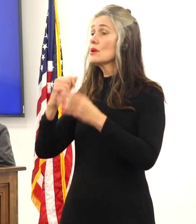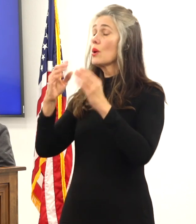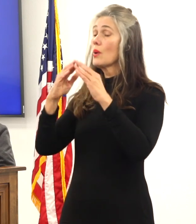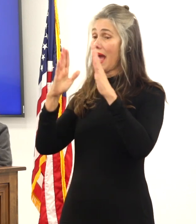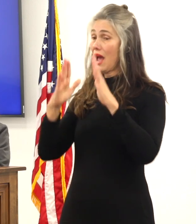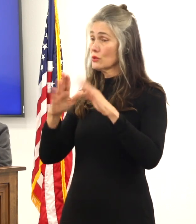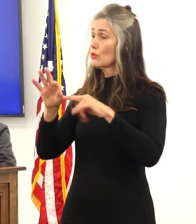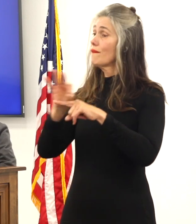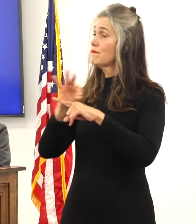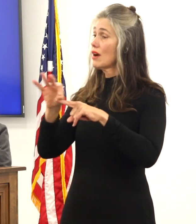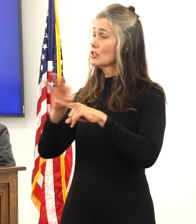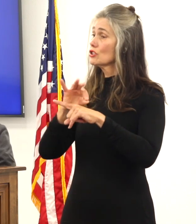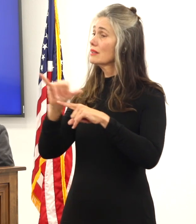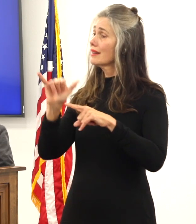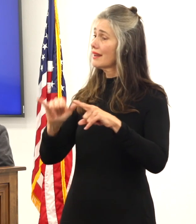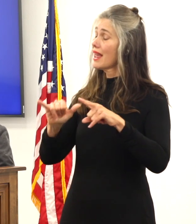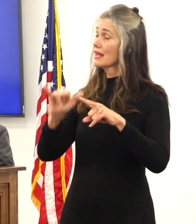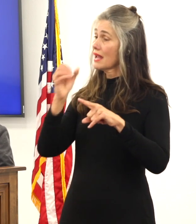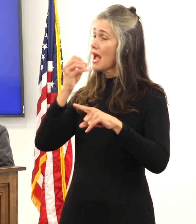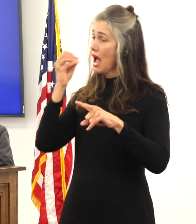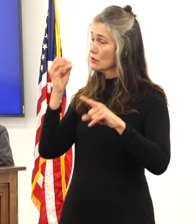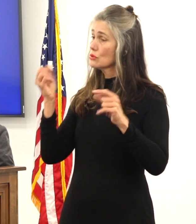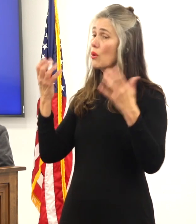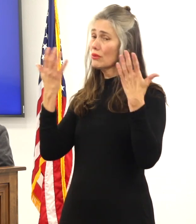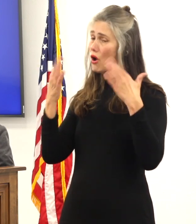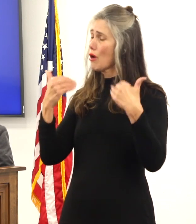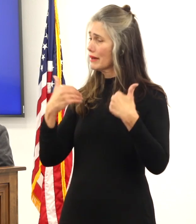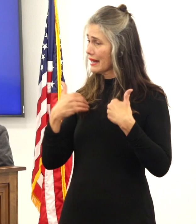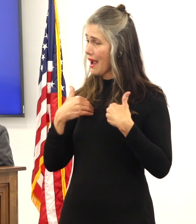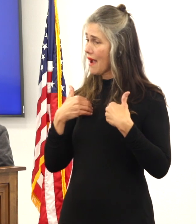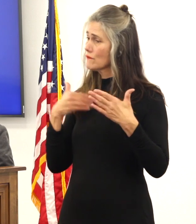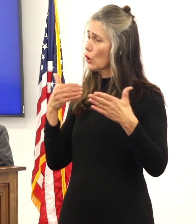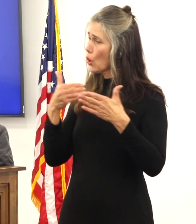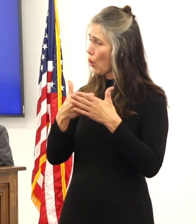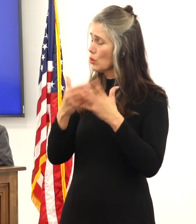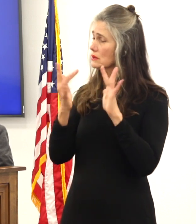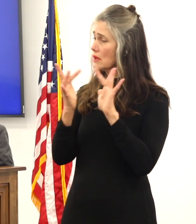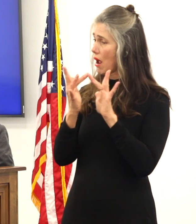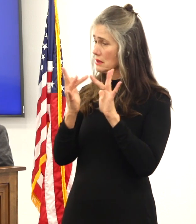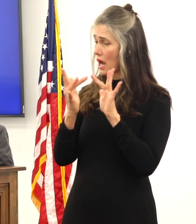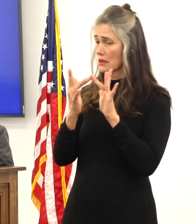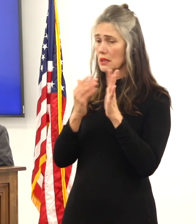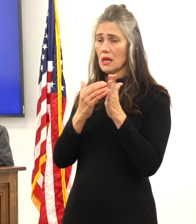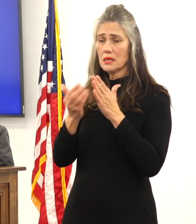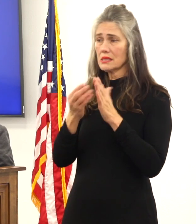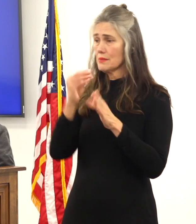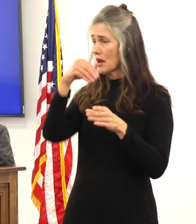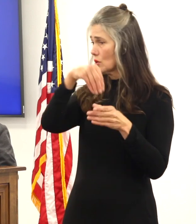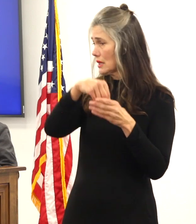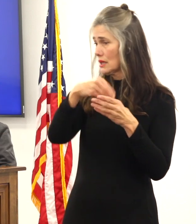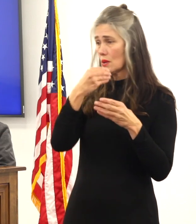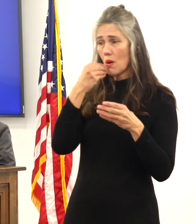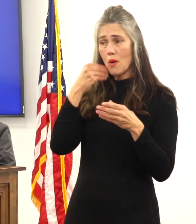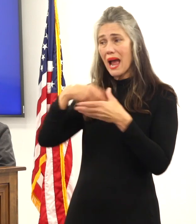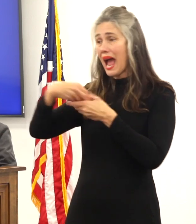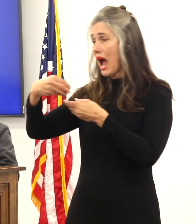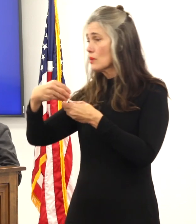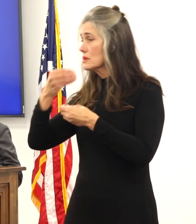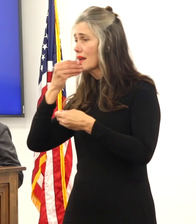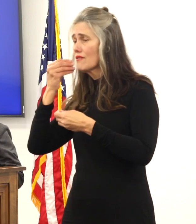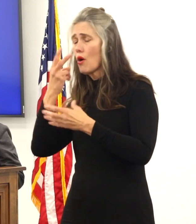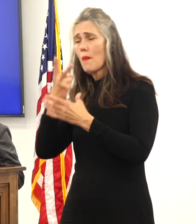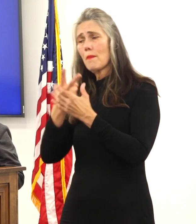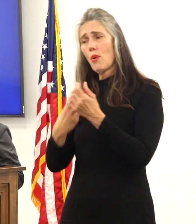as households who have close contacts with each other whether it's in their home or outside of their home if it's